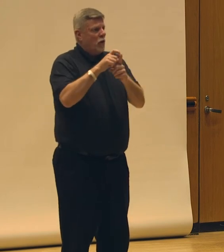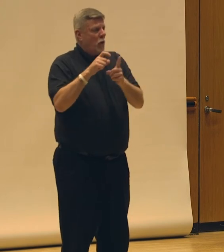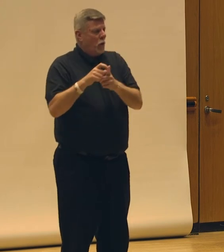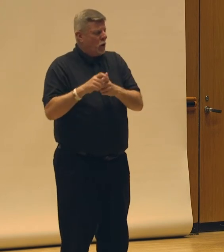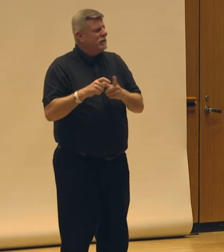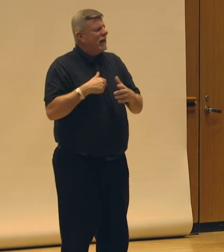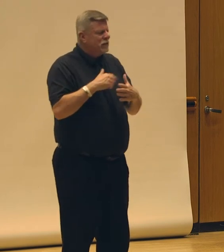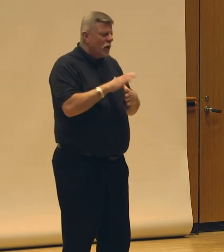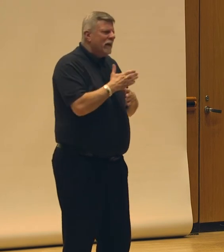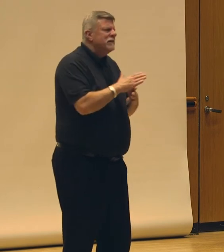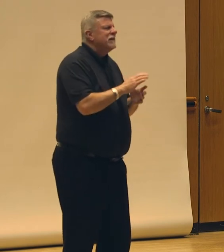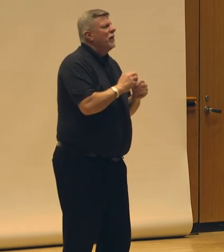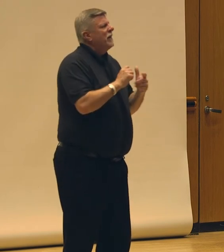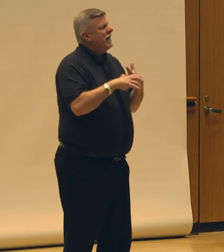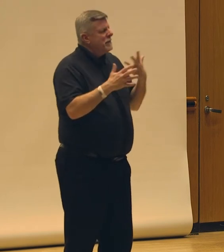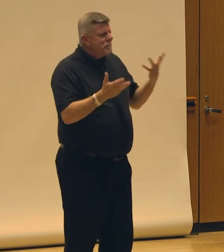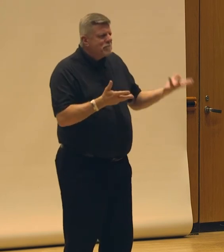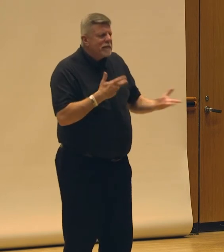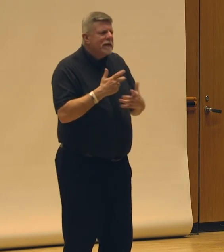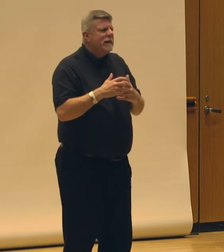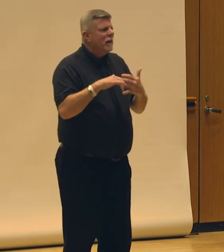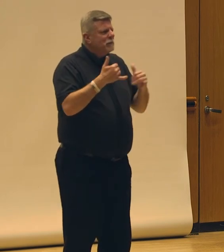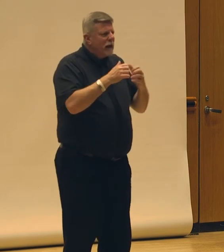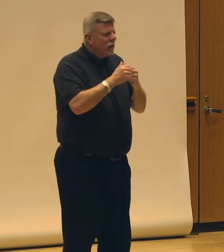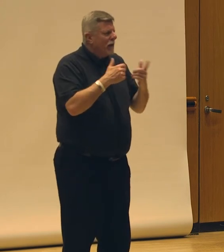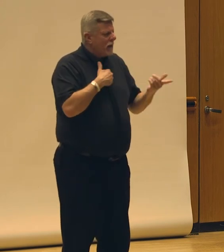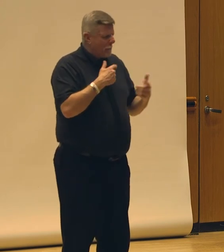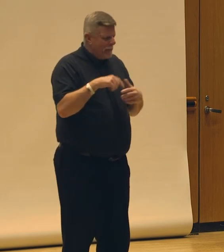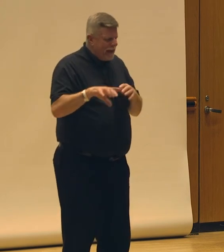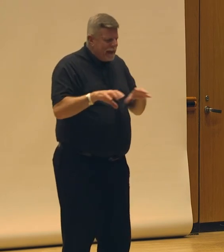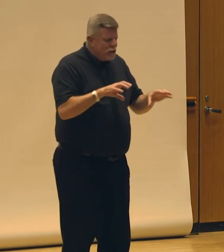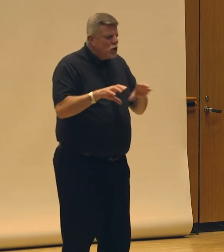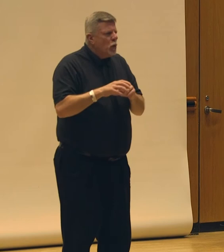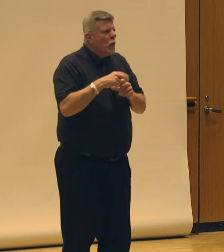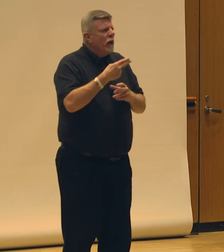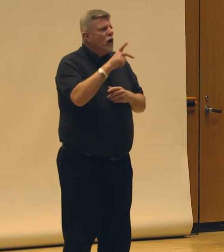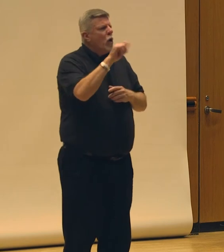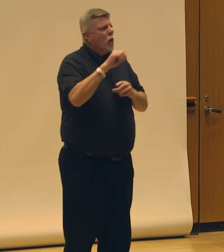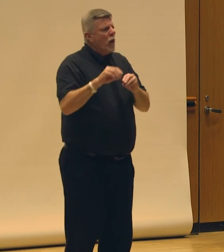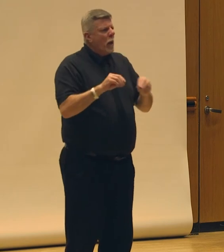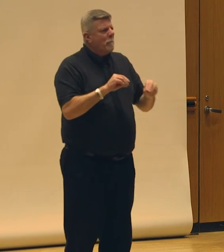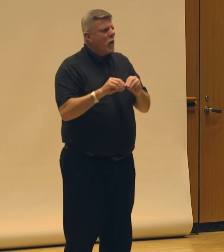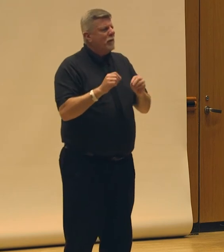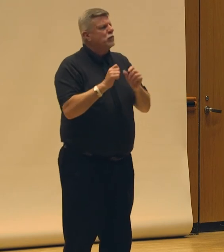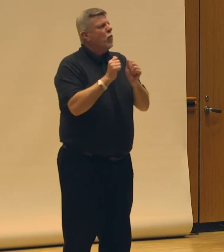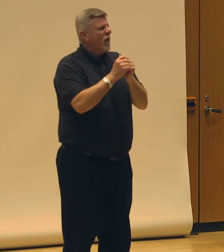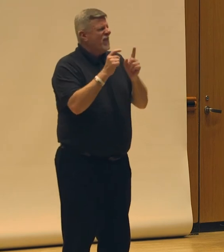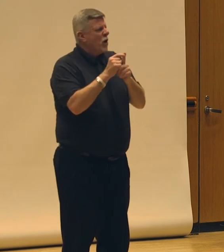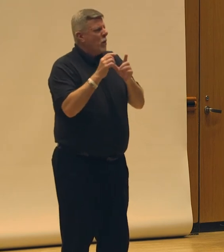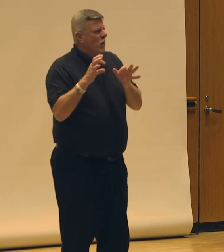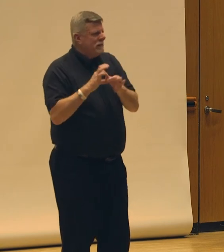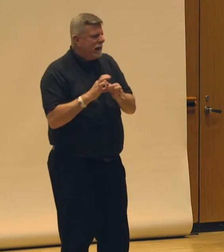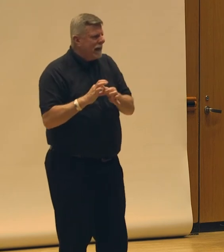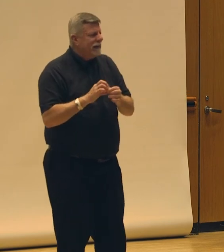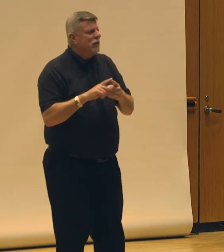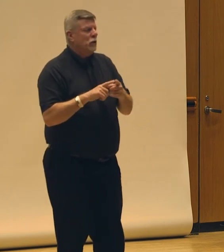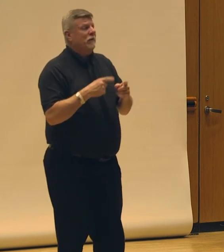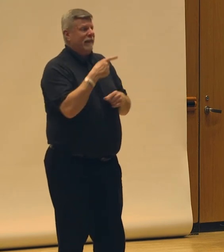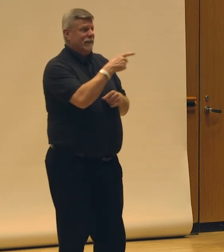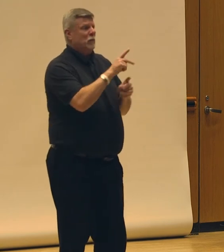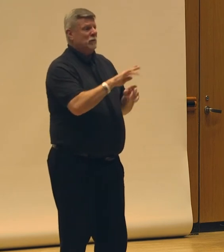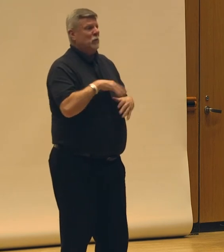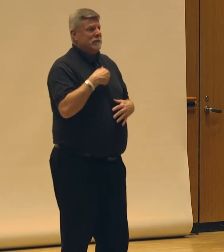rehearsal footage with this person of me doing hula movements that didn't have the words connected to it, and he was really upset about it,